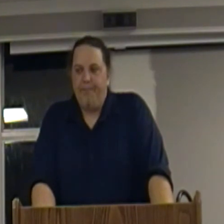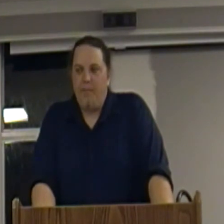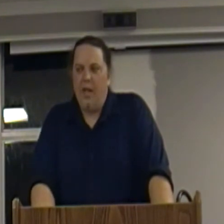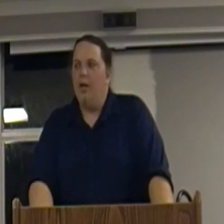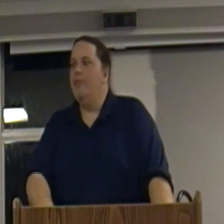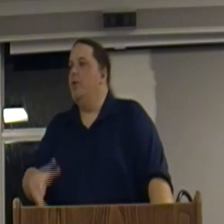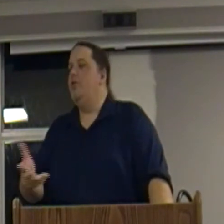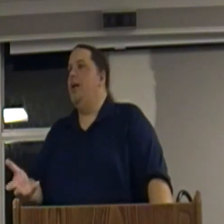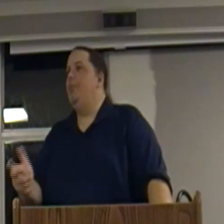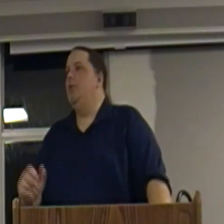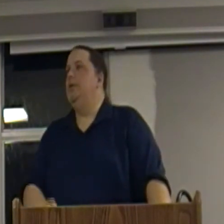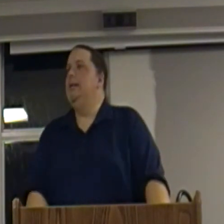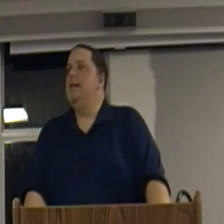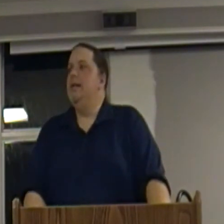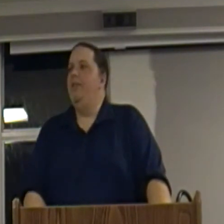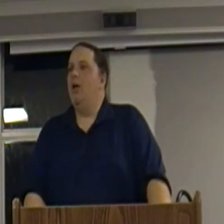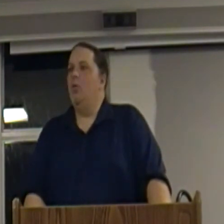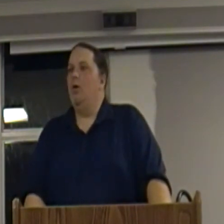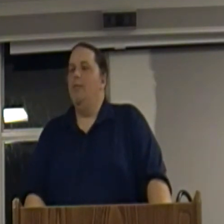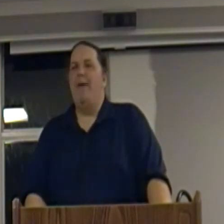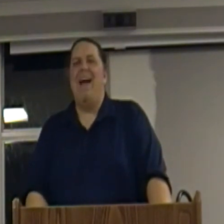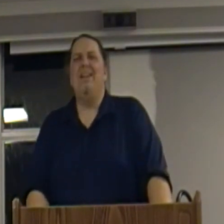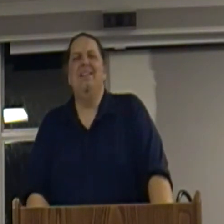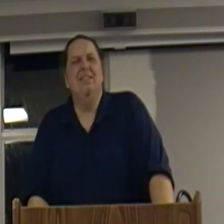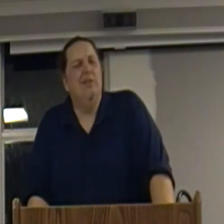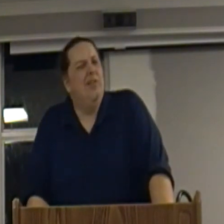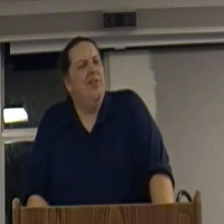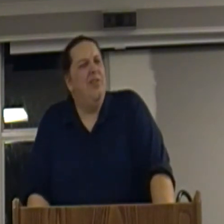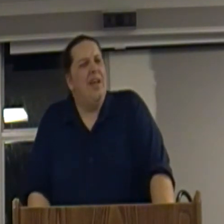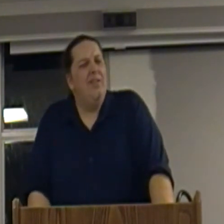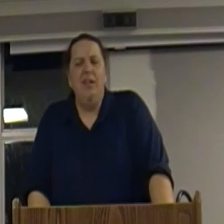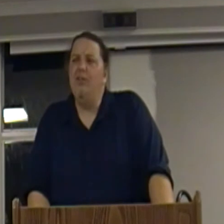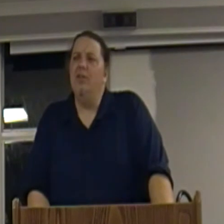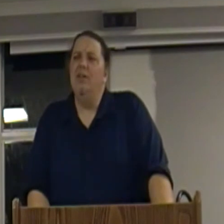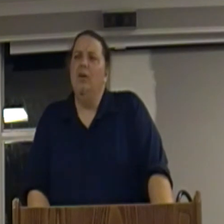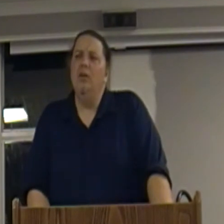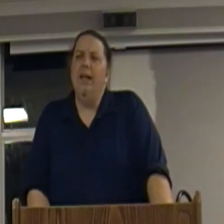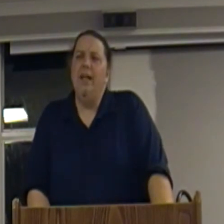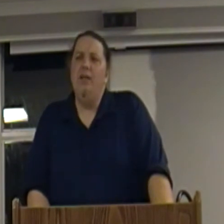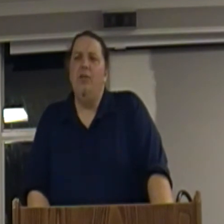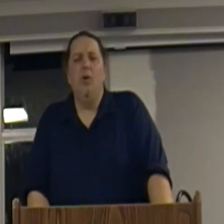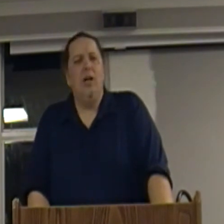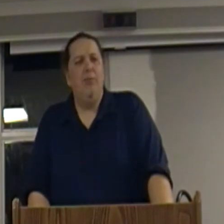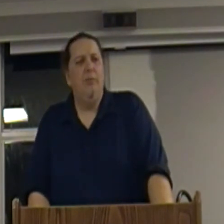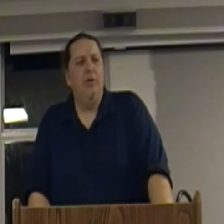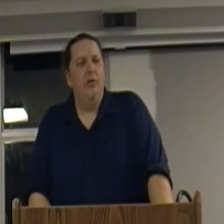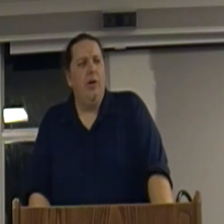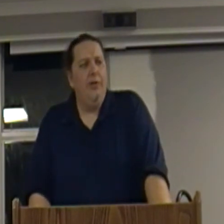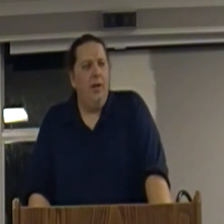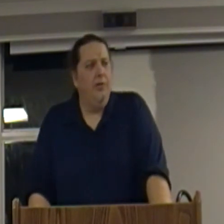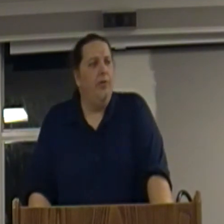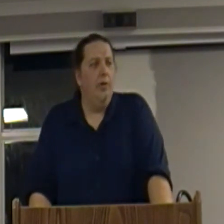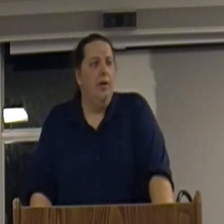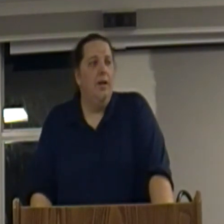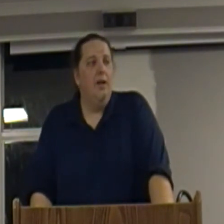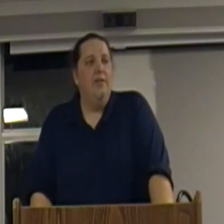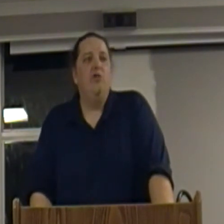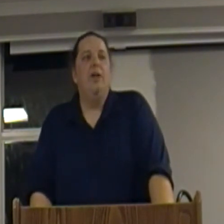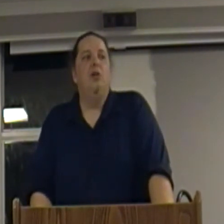you know for example there were back since the 70s or early 80s there were a couple of brothers called the Hunts they tried to